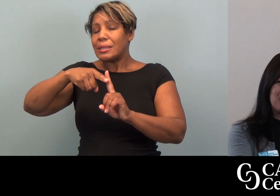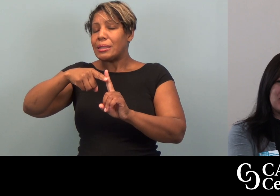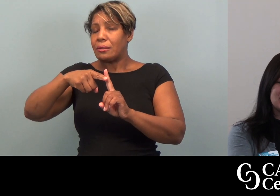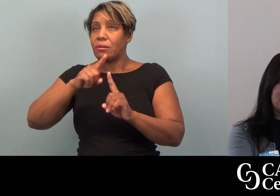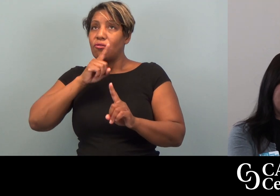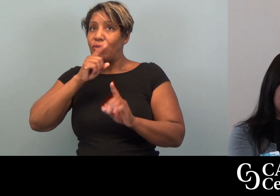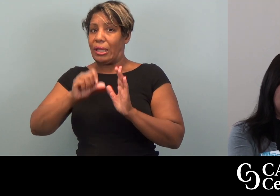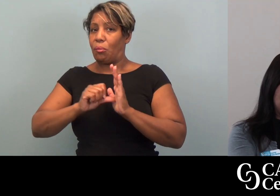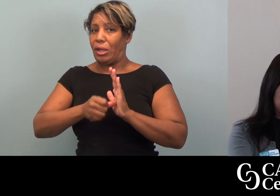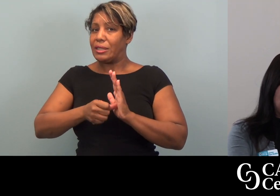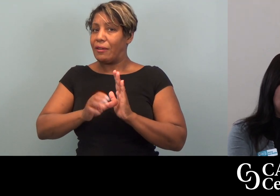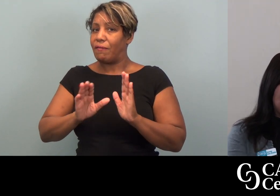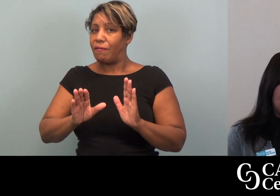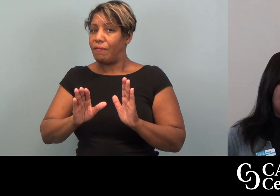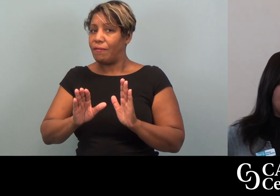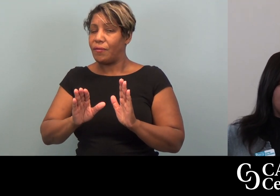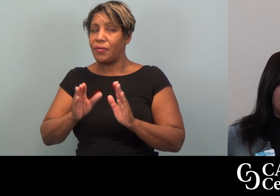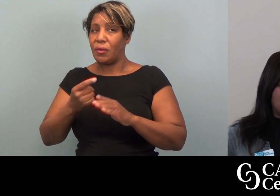has been really impressive